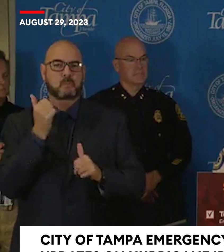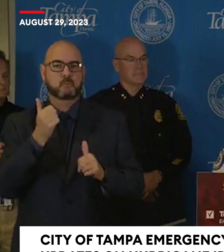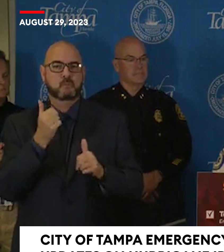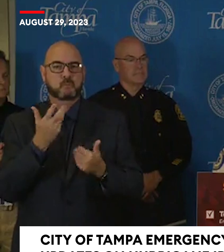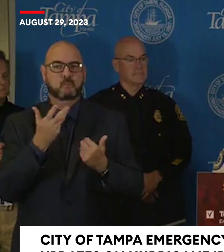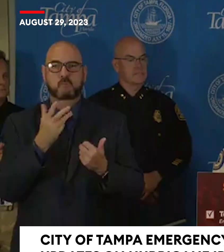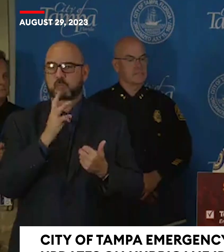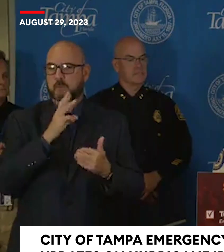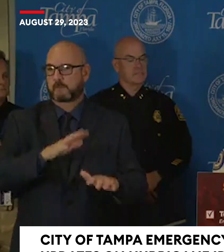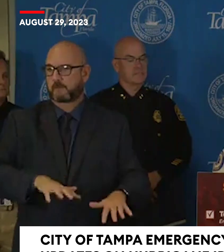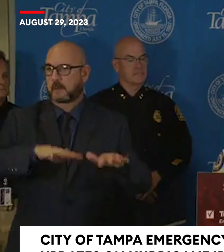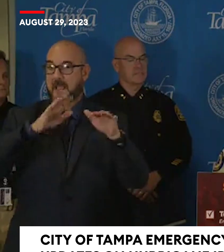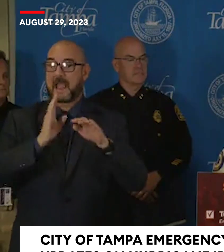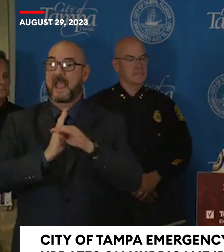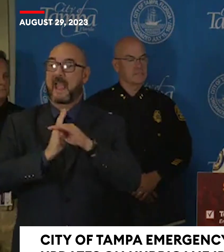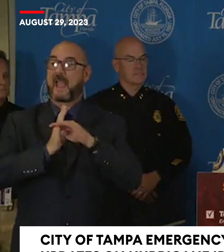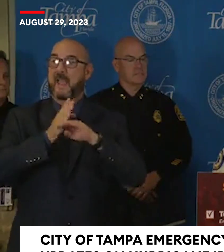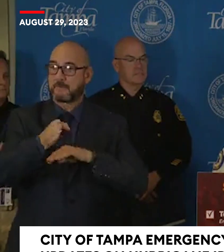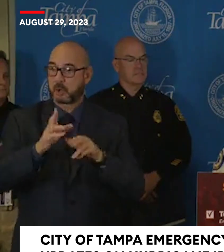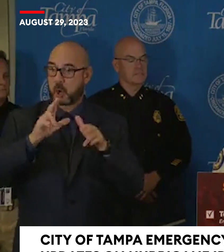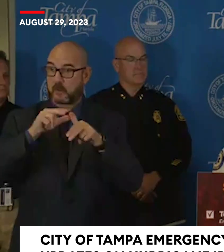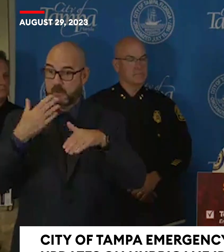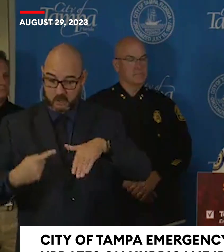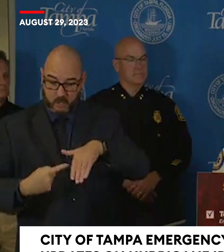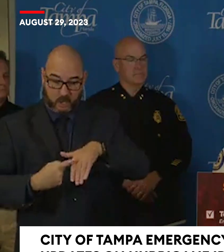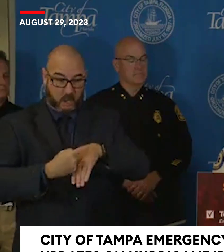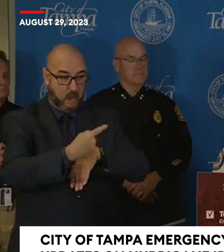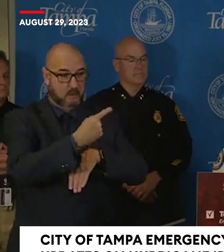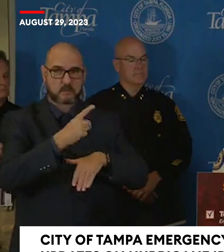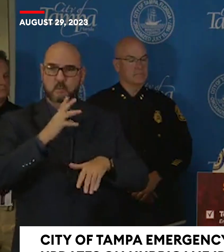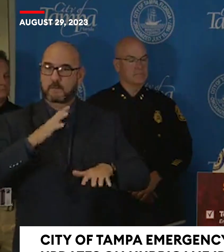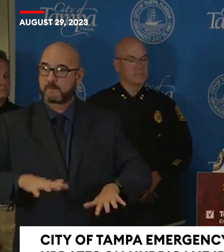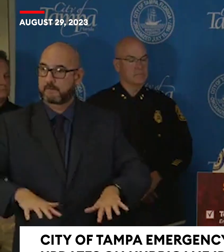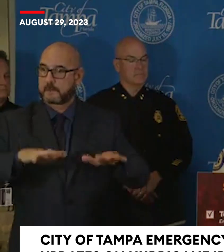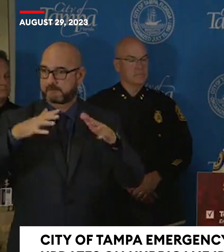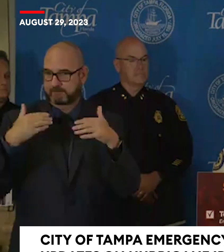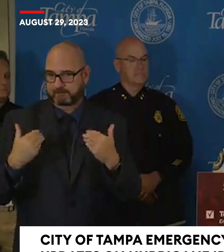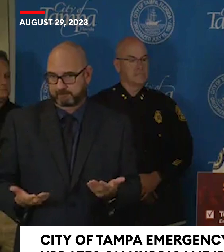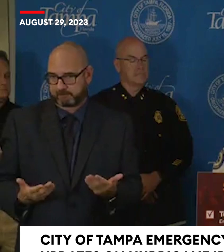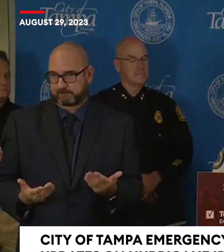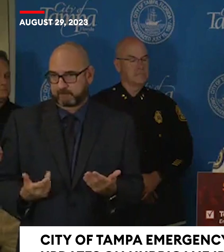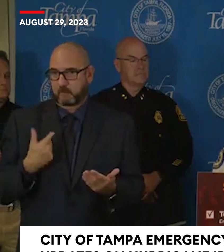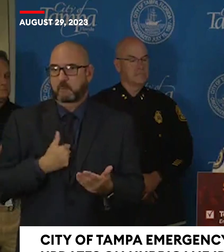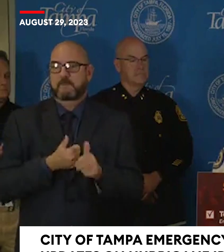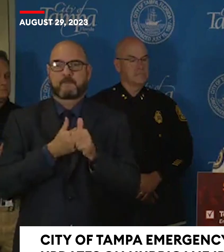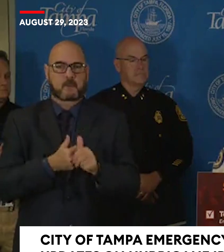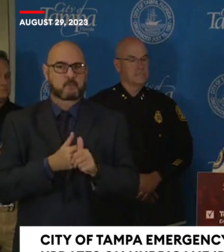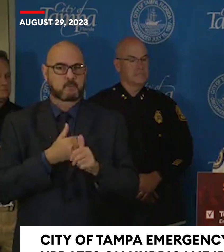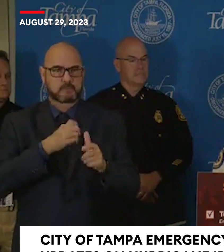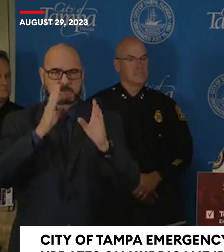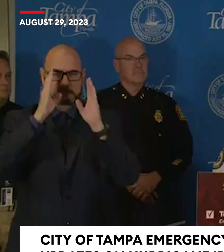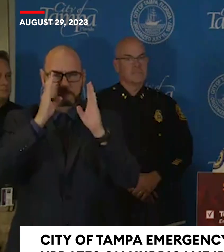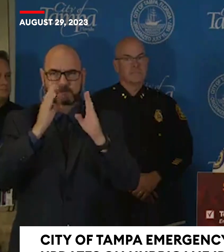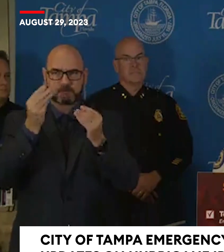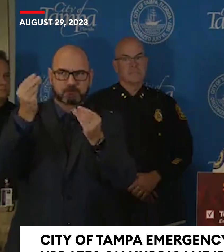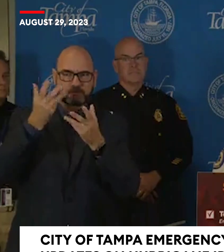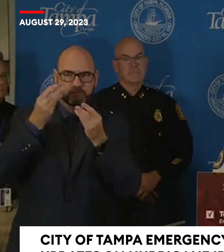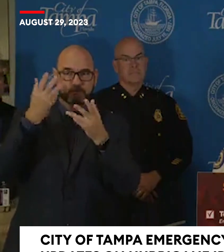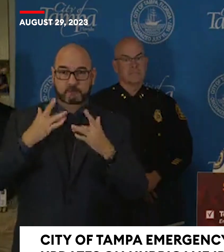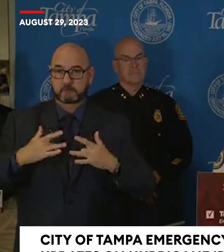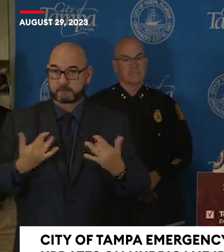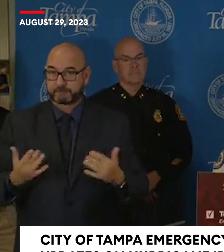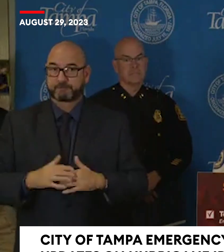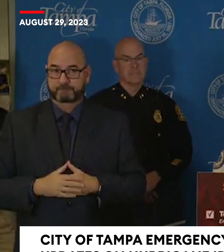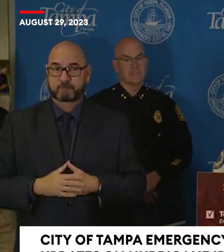follow authorities and listen to the latest update with the news. When the storm passes through